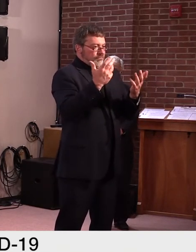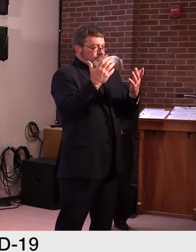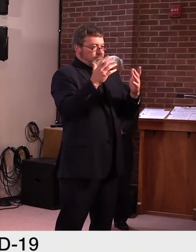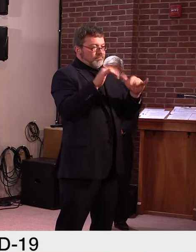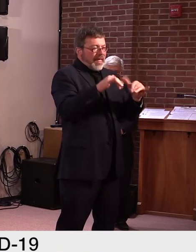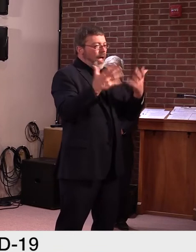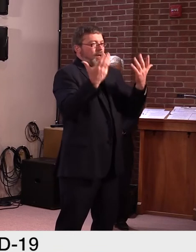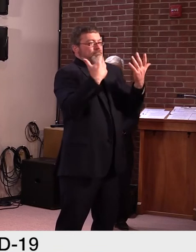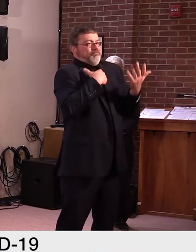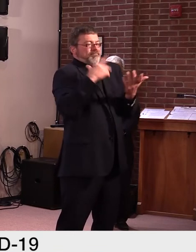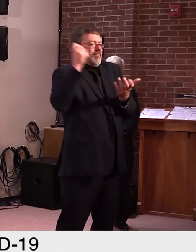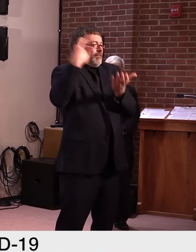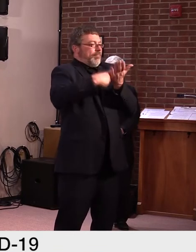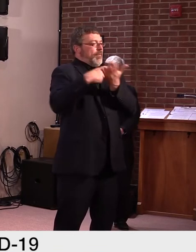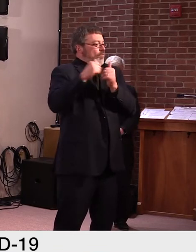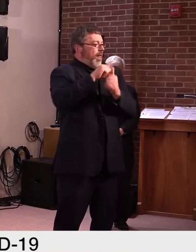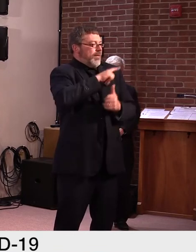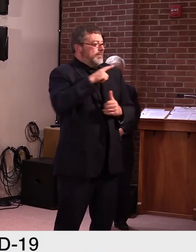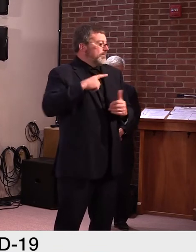Okay. Thanks a lot.